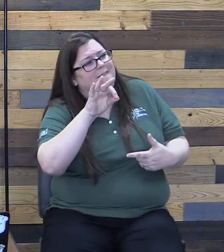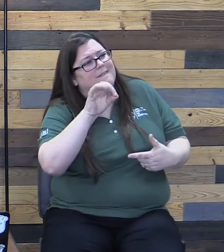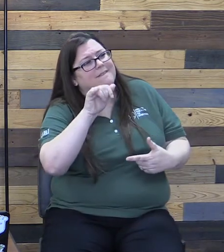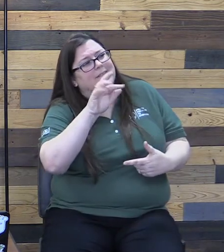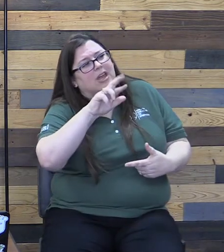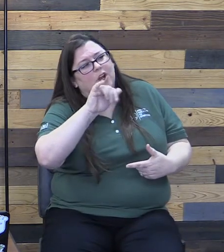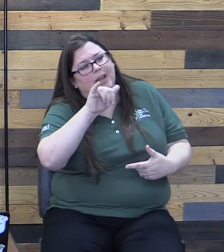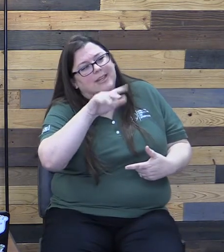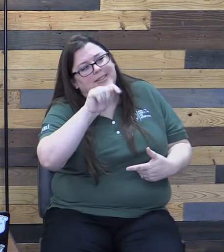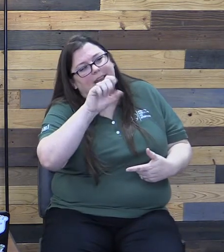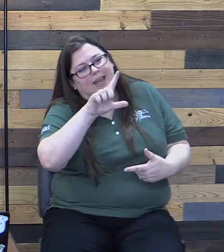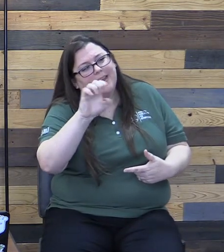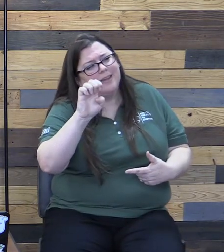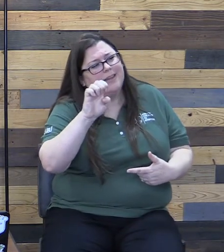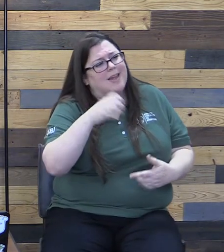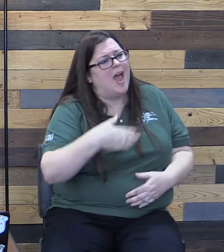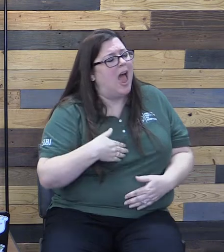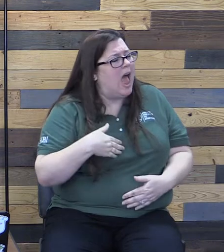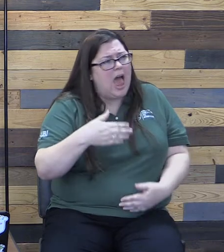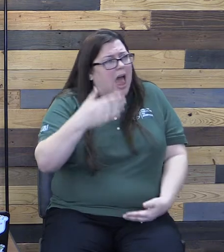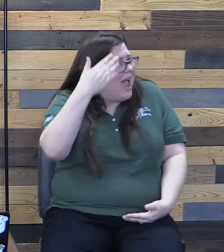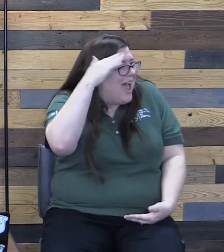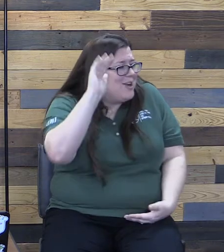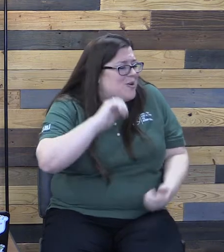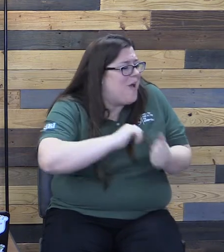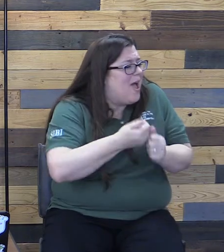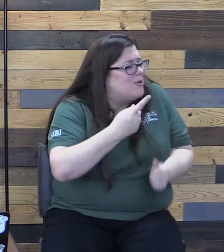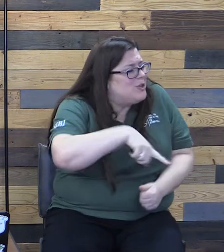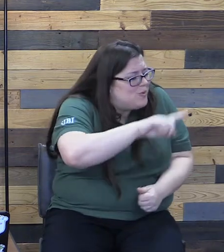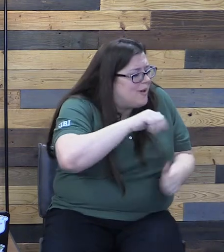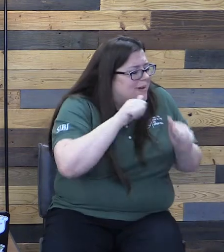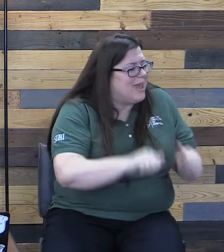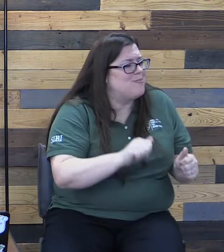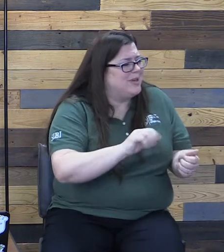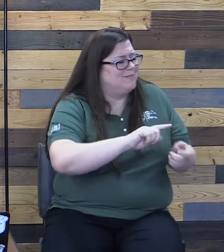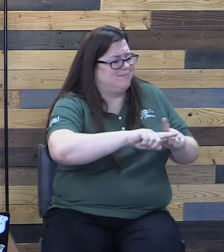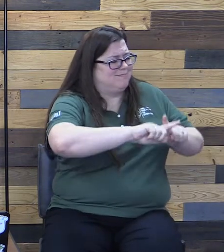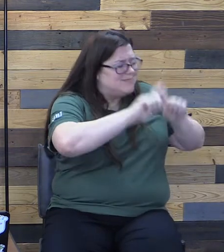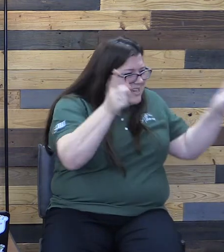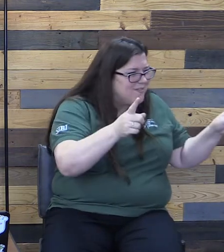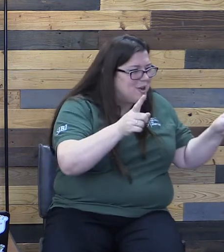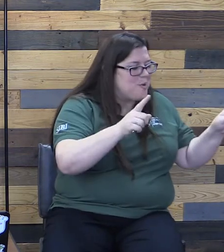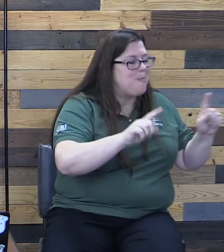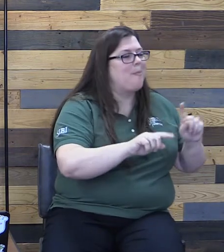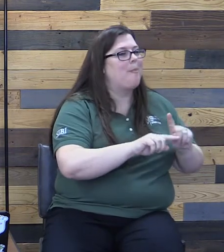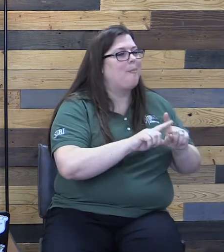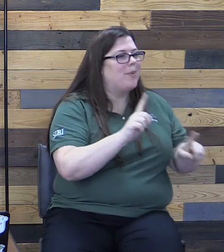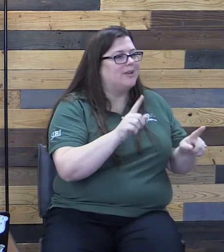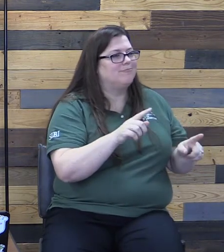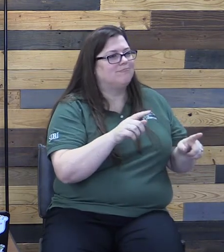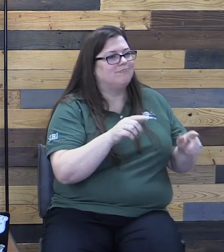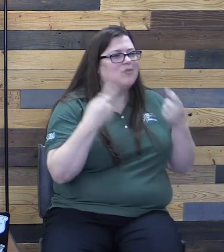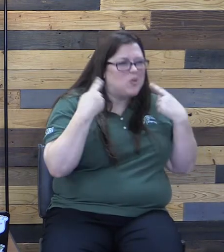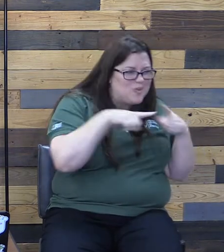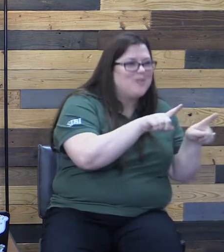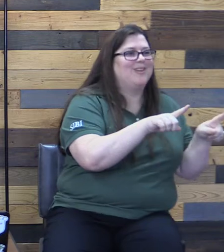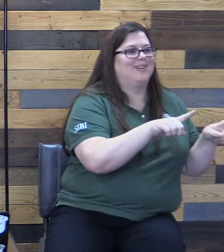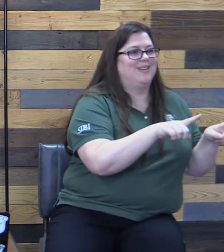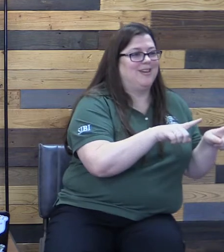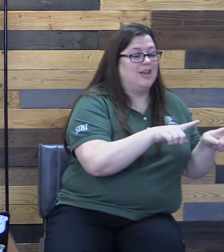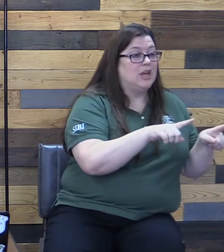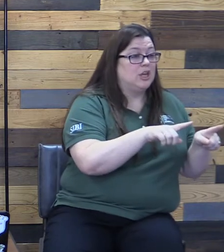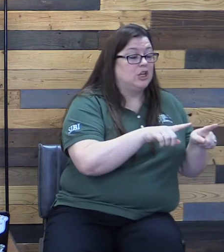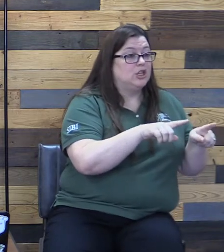I don't get how you guys can be so different, and yet you can, you get along. And then she asked directly,